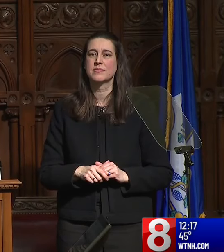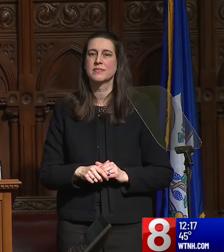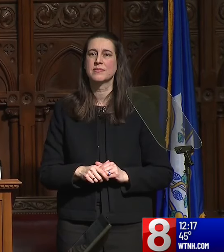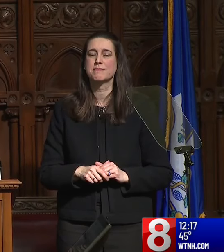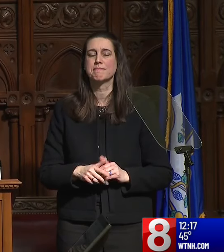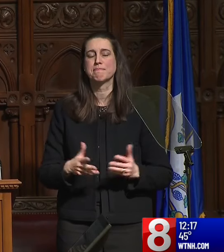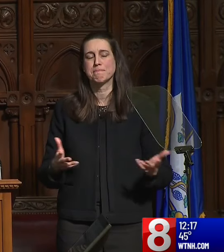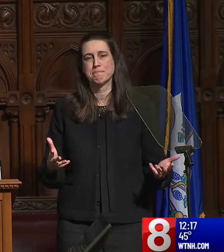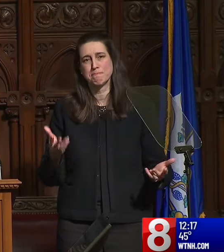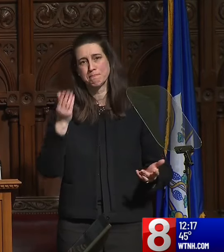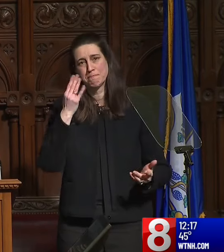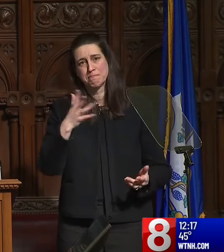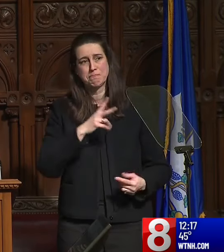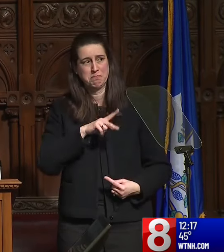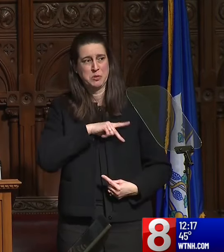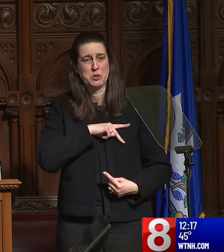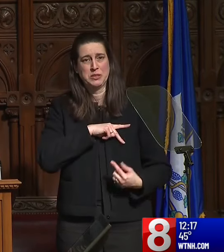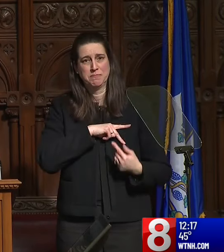I'll tell you on a personal note.